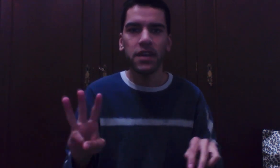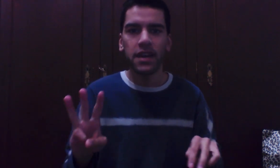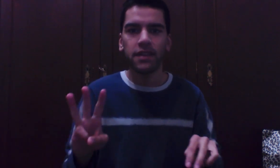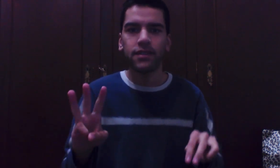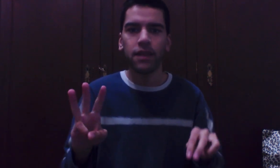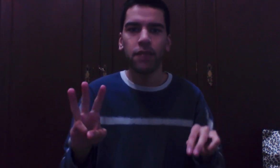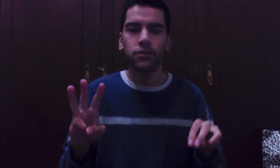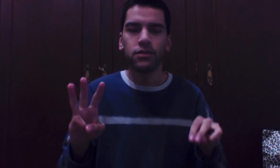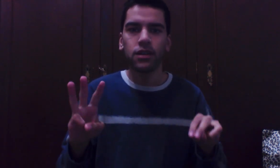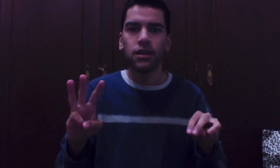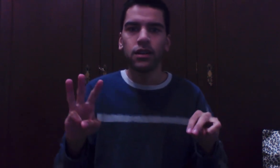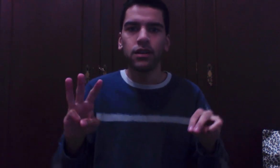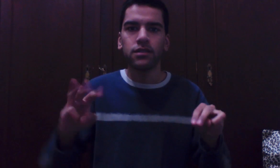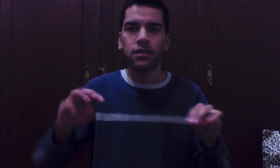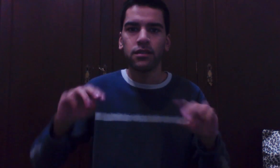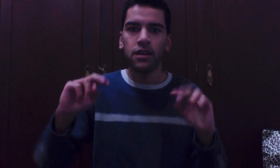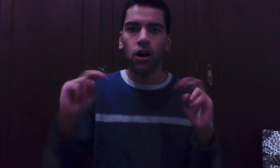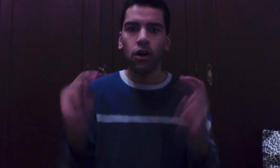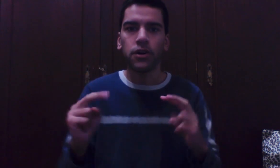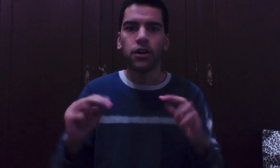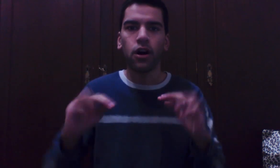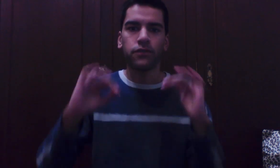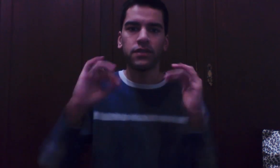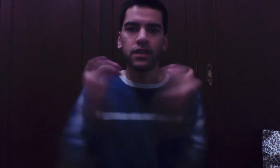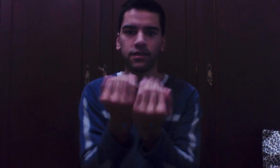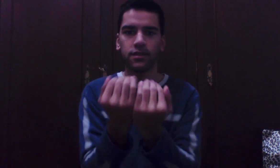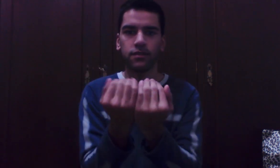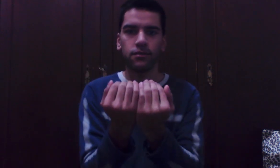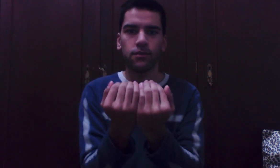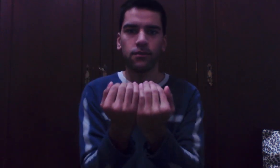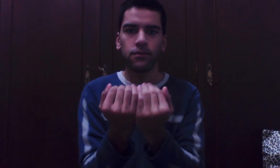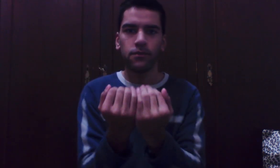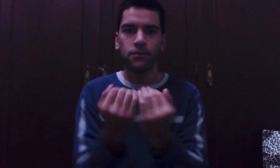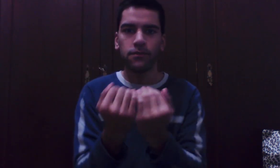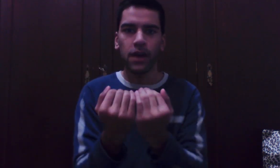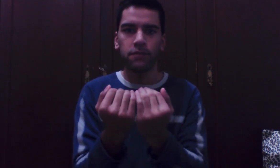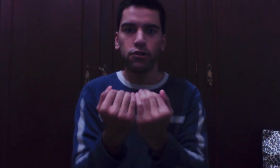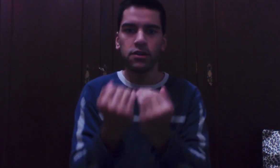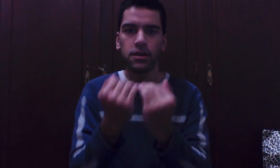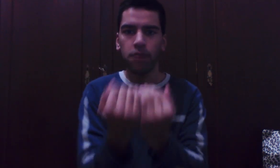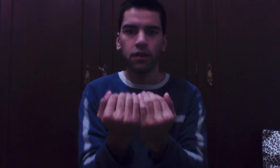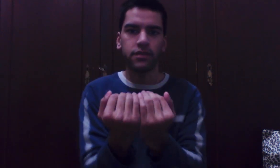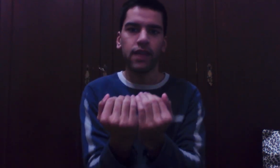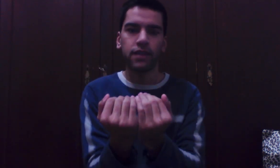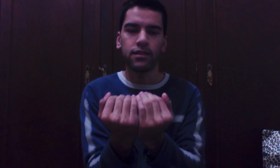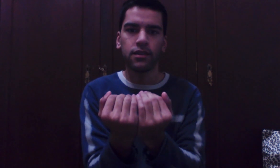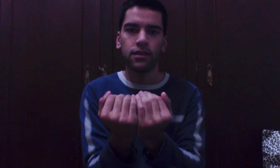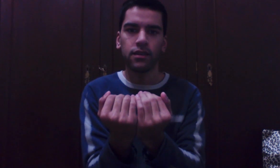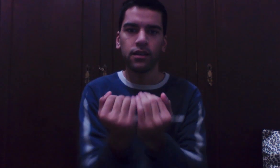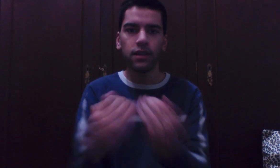hints about the author of this five book box set it's